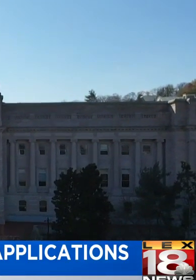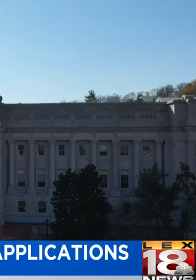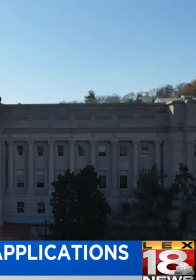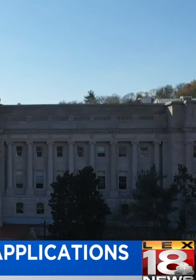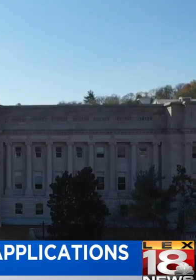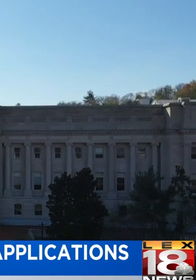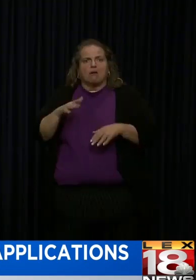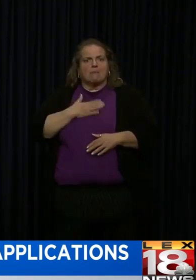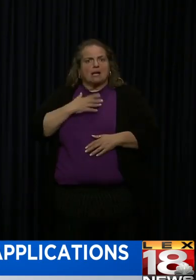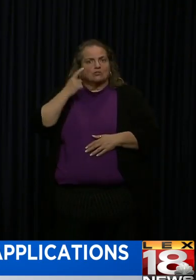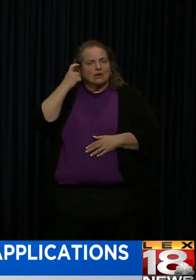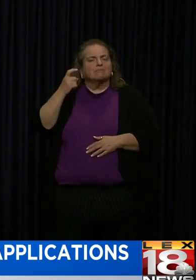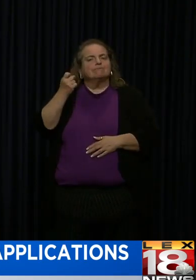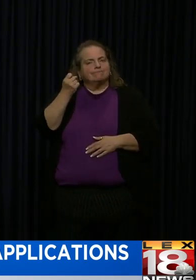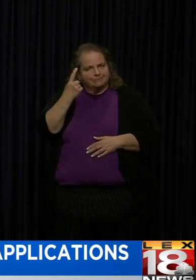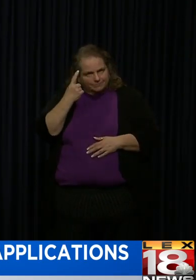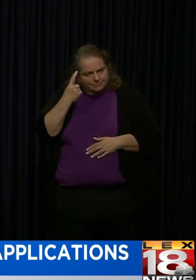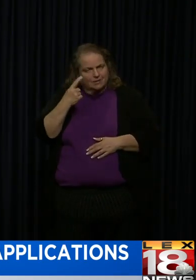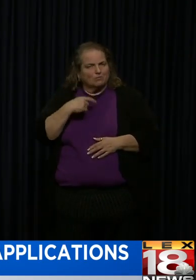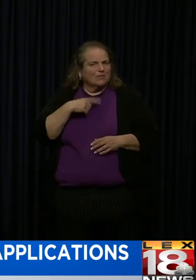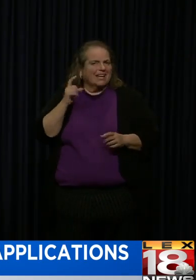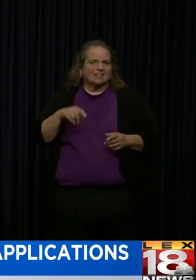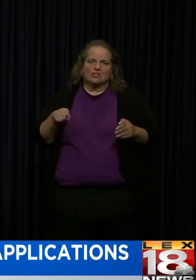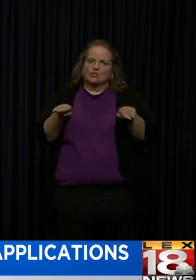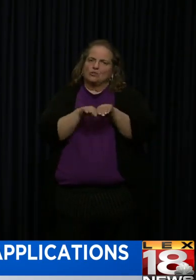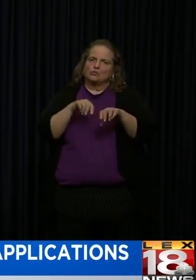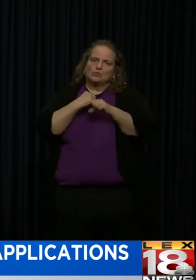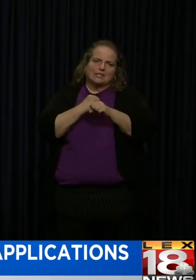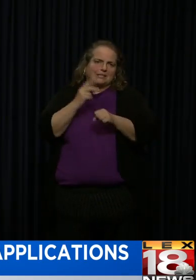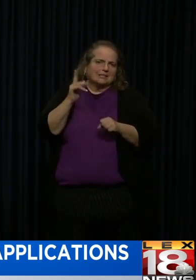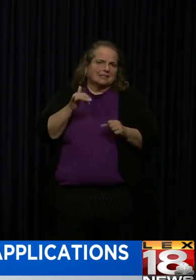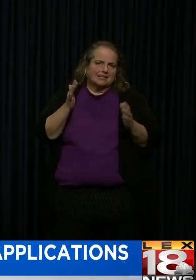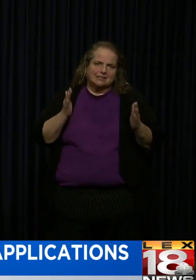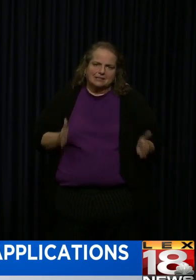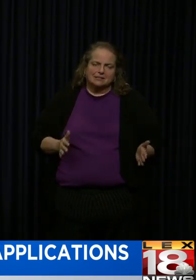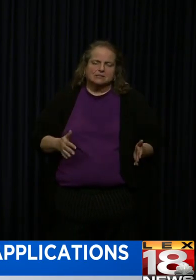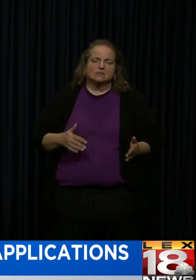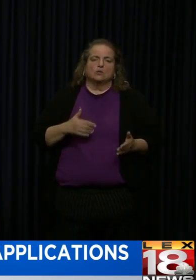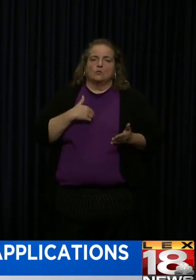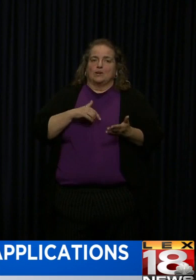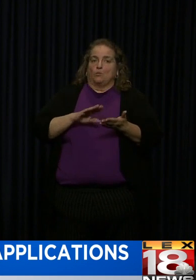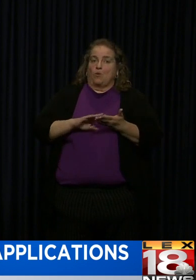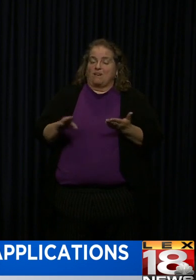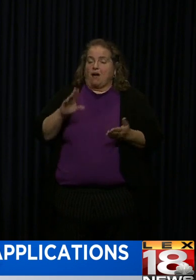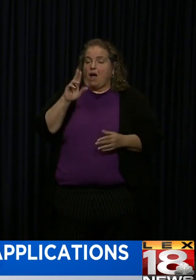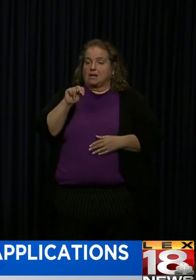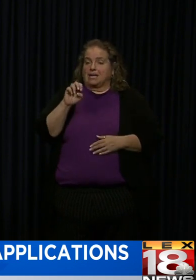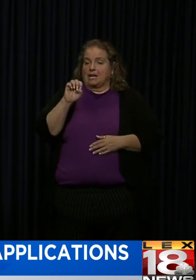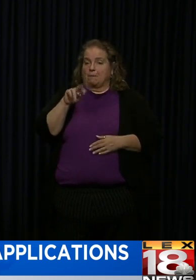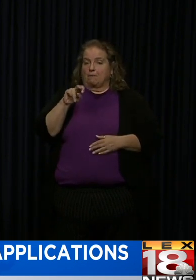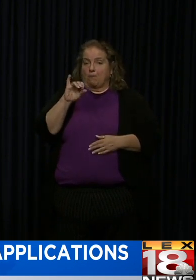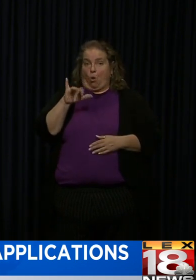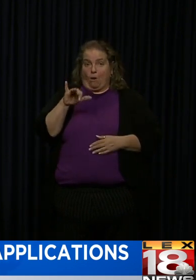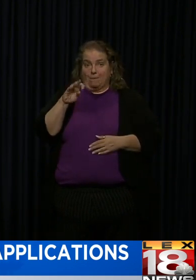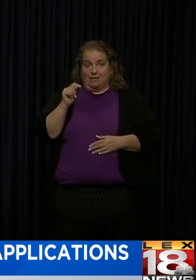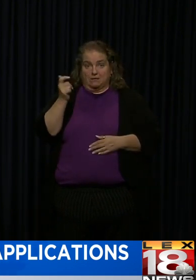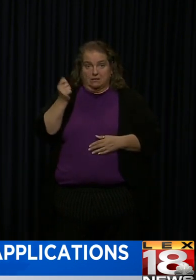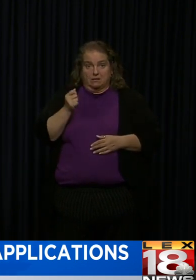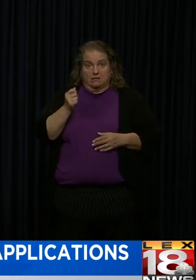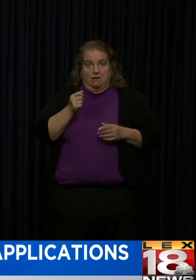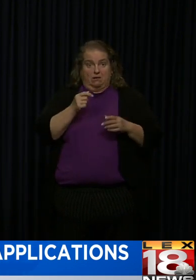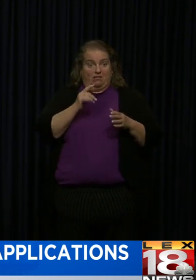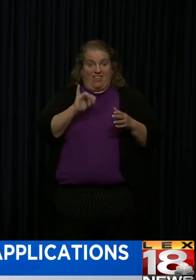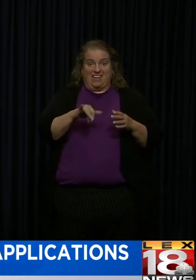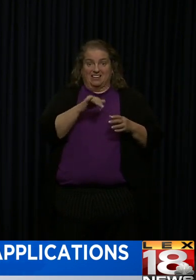than before. We have waived the waiting period for unemployment. There's not going to be any job search requirements. We talked about it